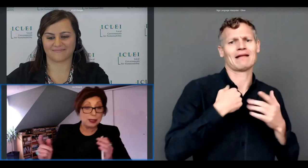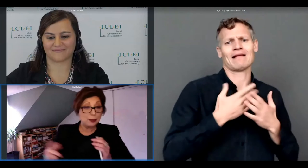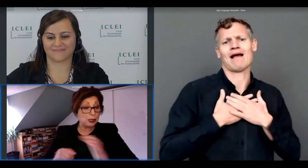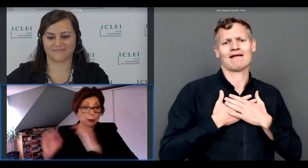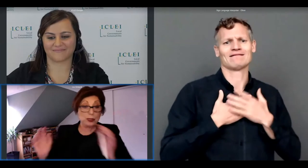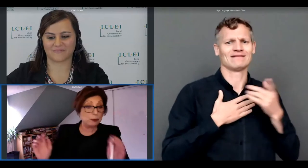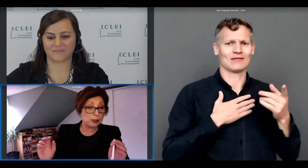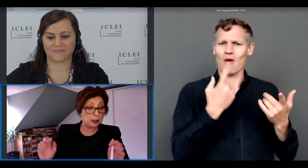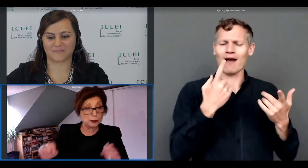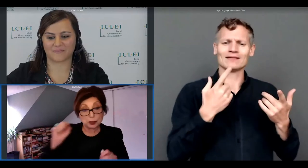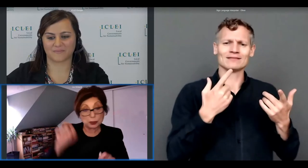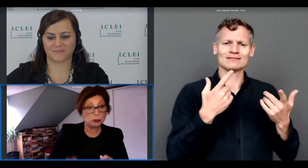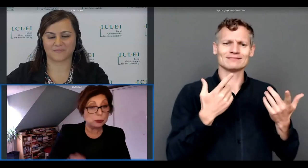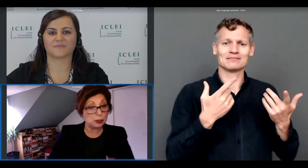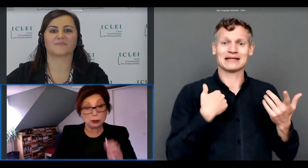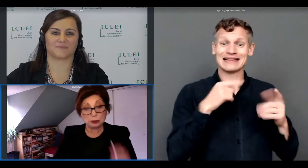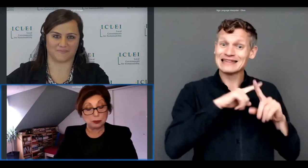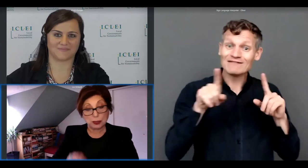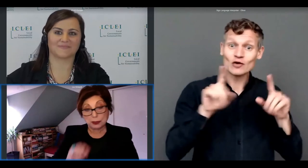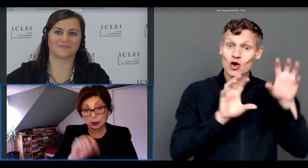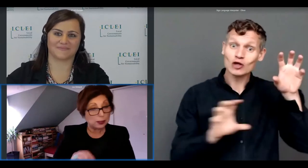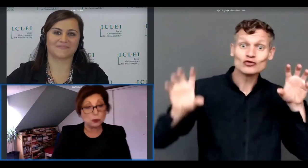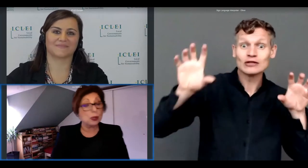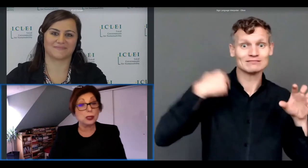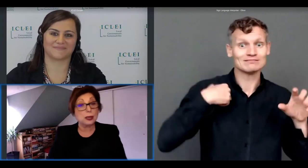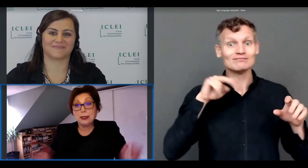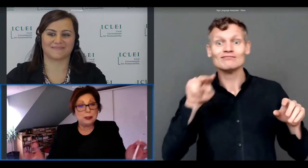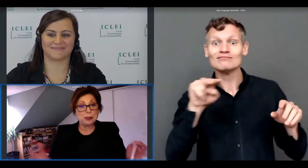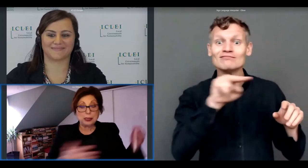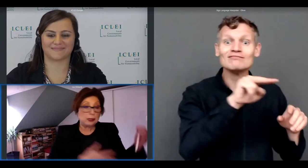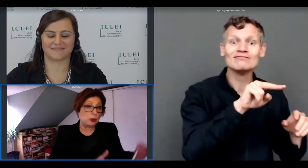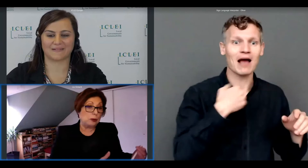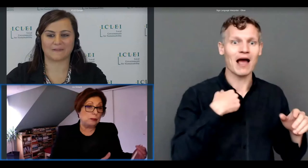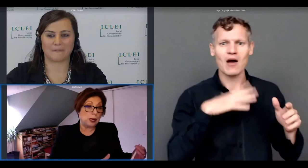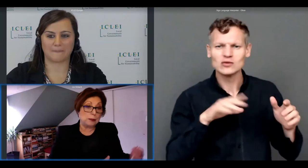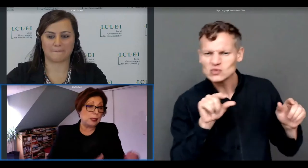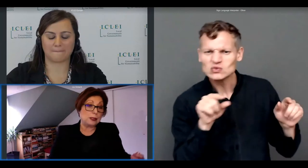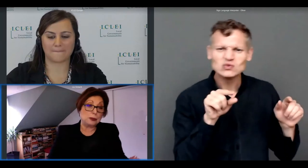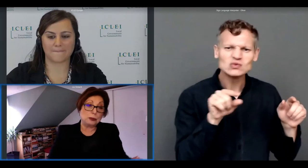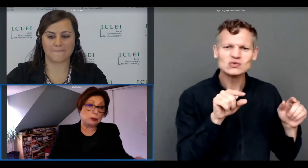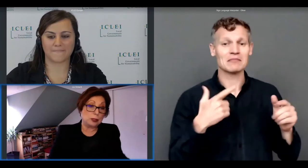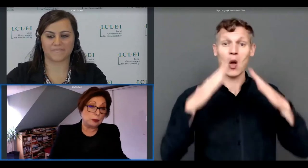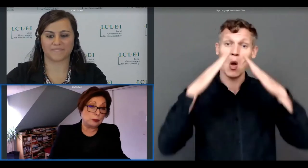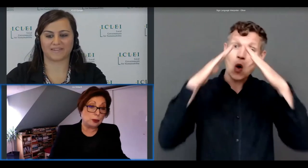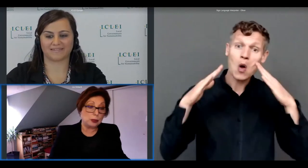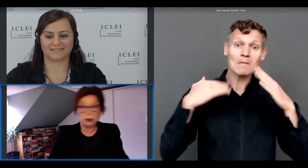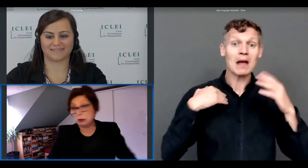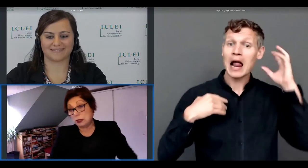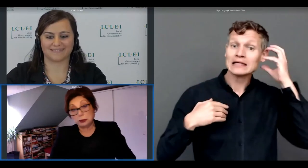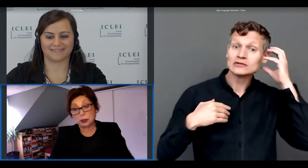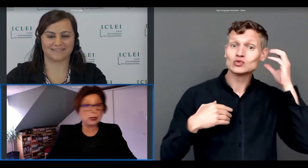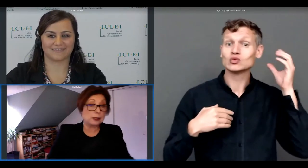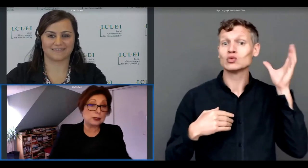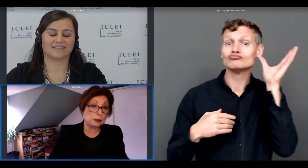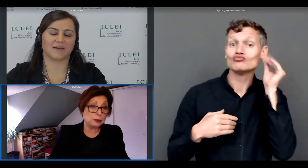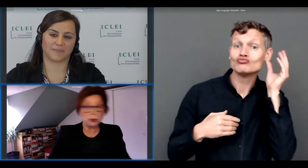when i'm in different countries to tune into right way and to watch that but then at home i might listen to radio four or radio